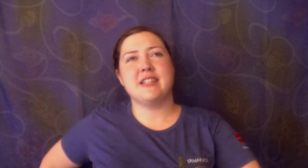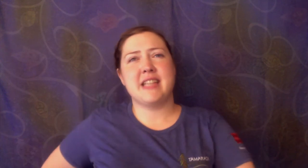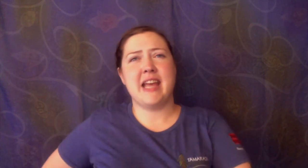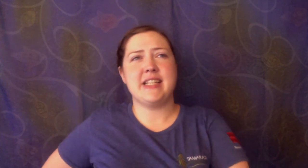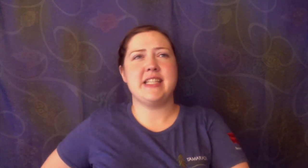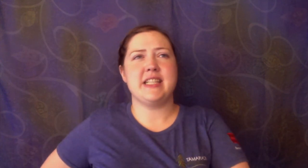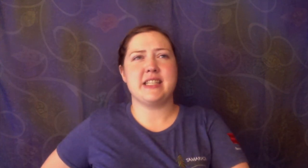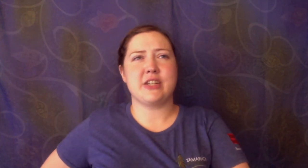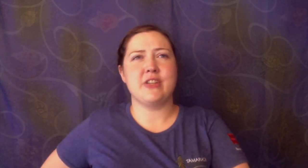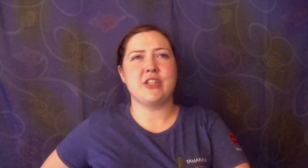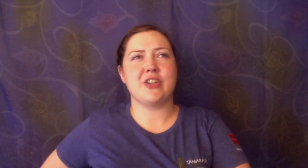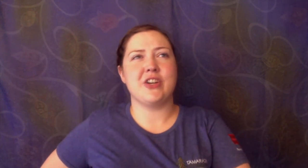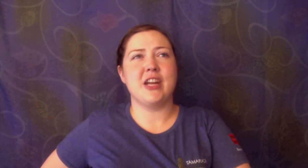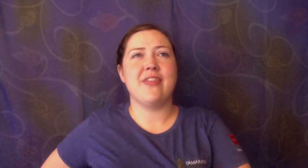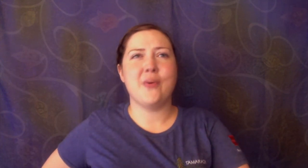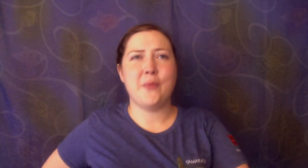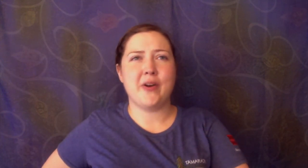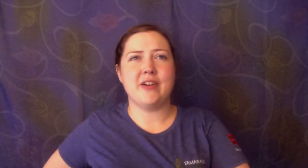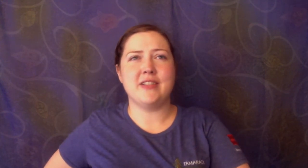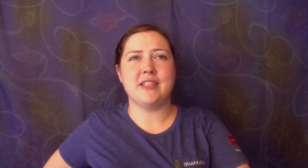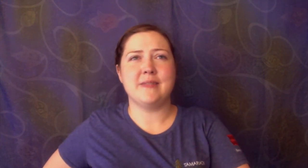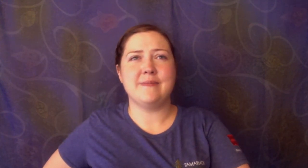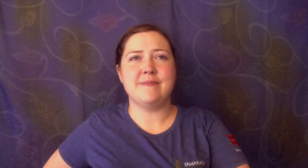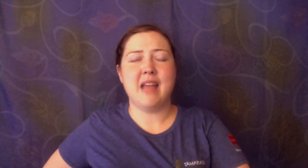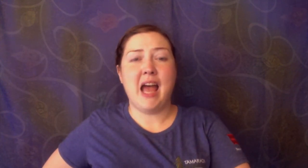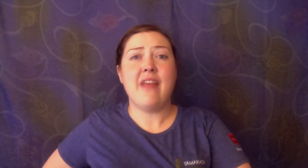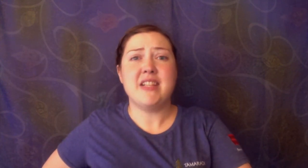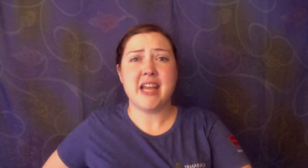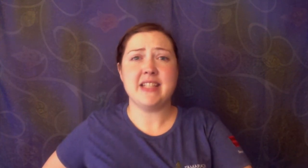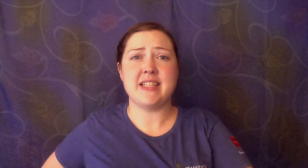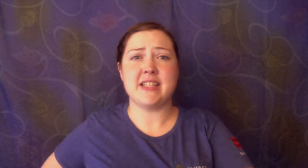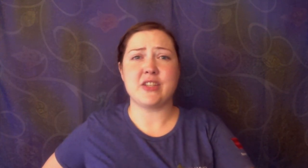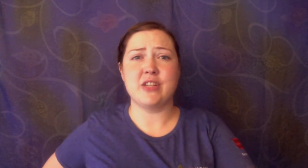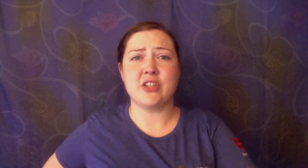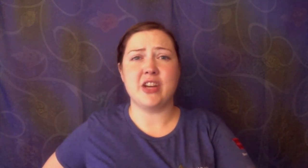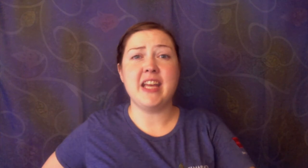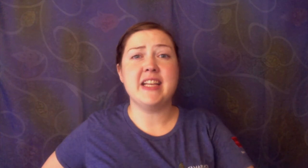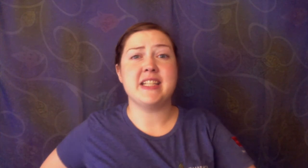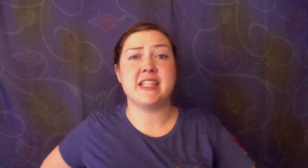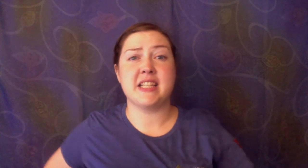tastiest creature in the world. And the tastiest creature is...